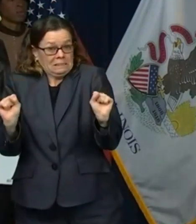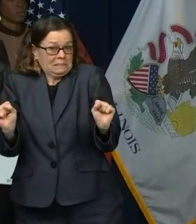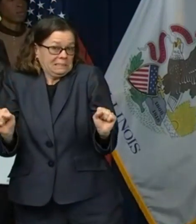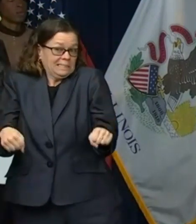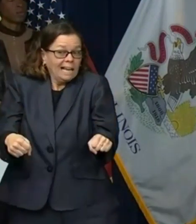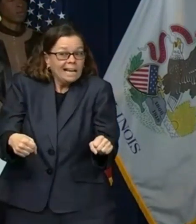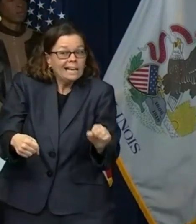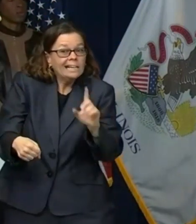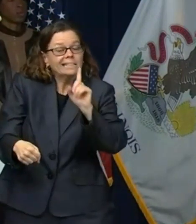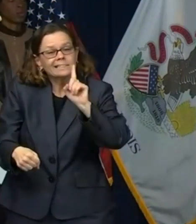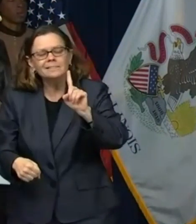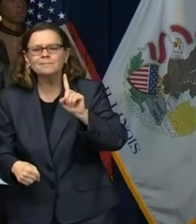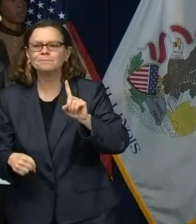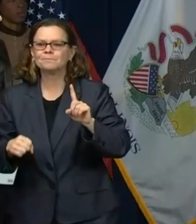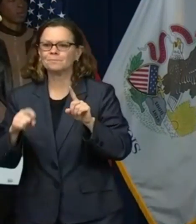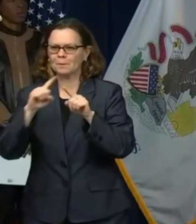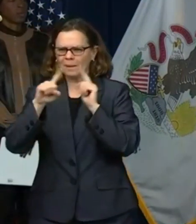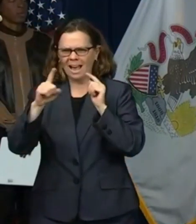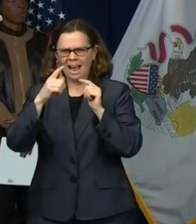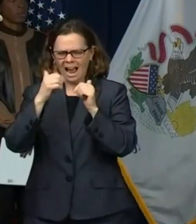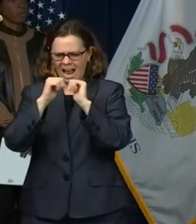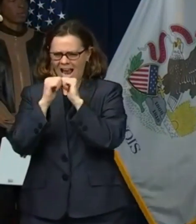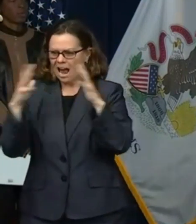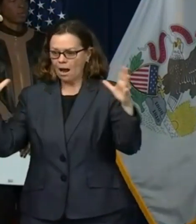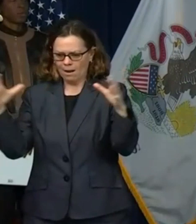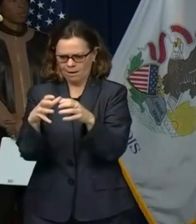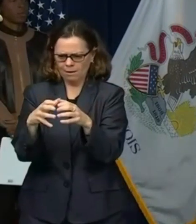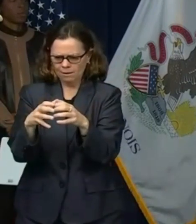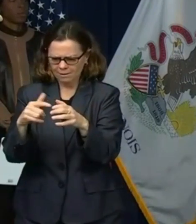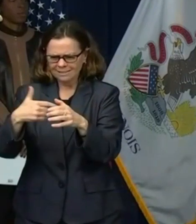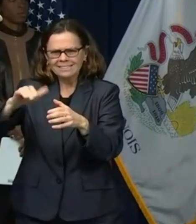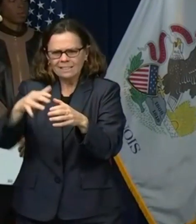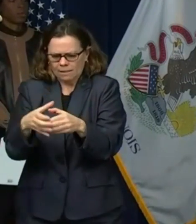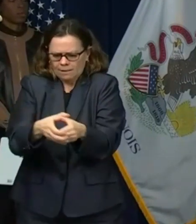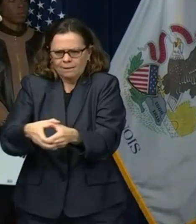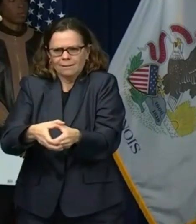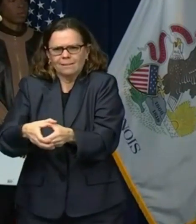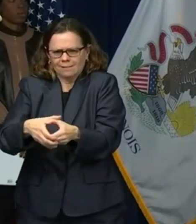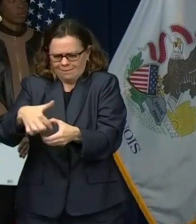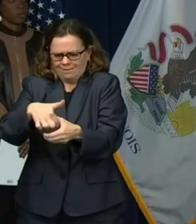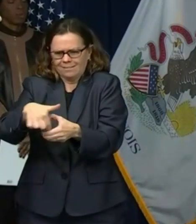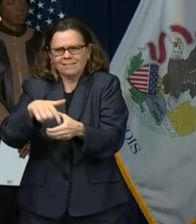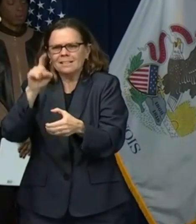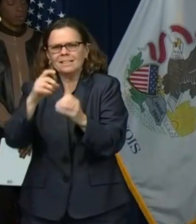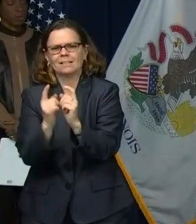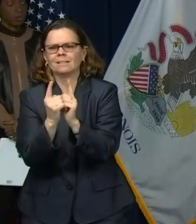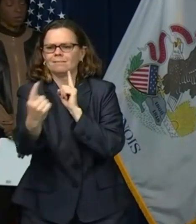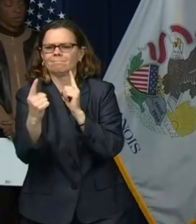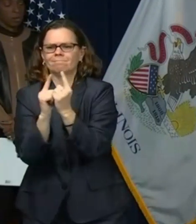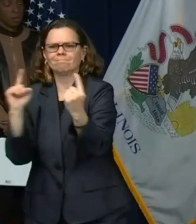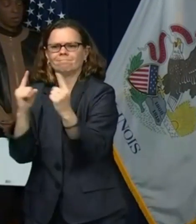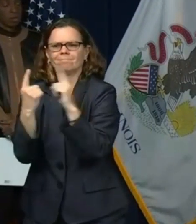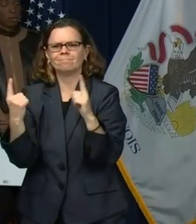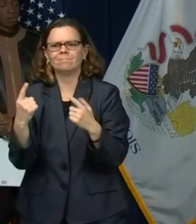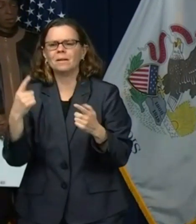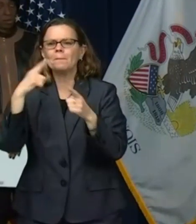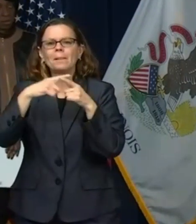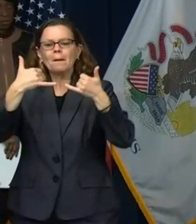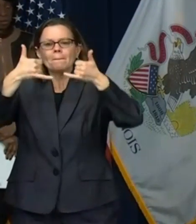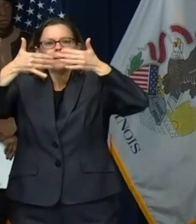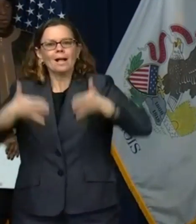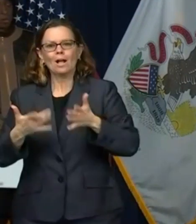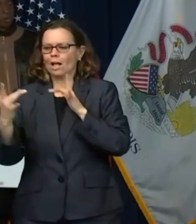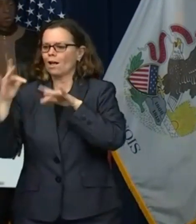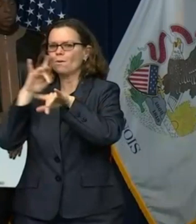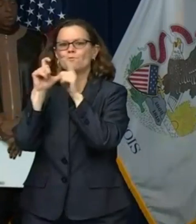to playing a game. You know, if you think about the six feet required to keep people distanced from one another, it